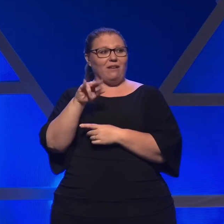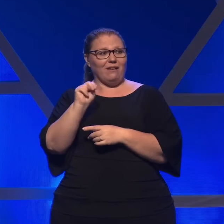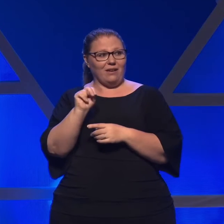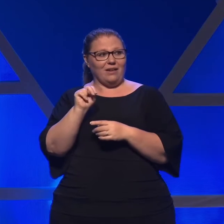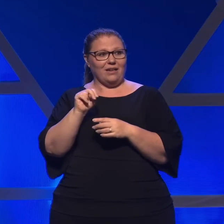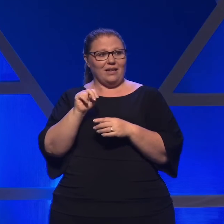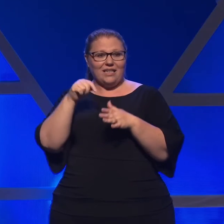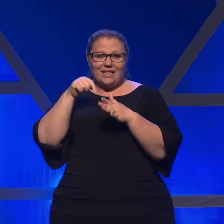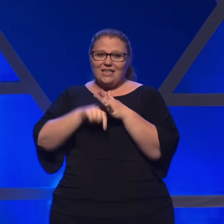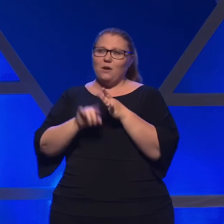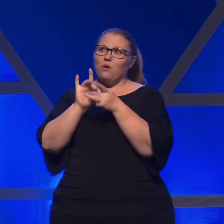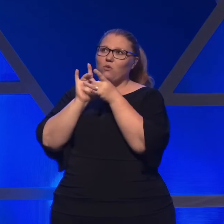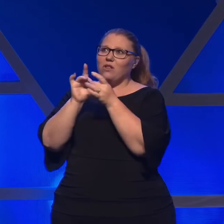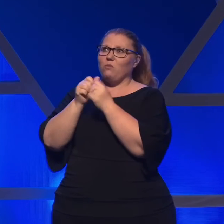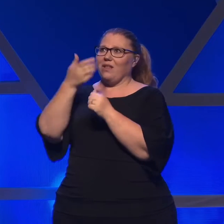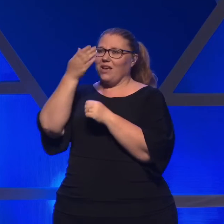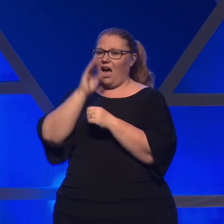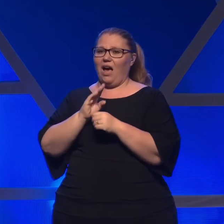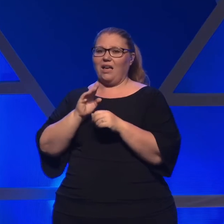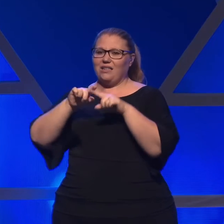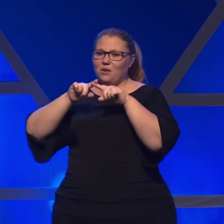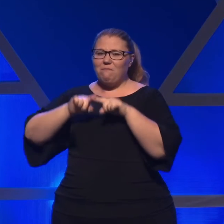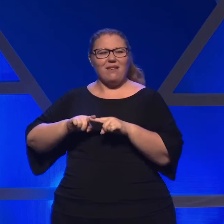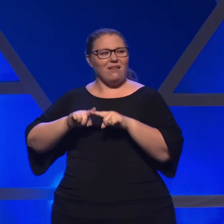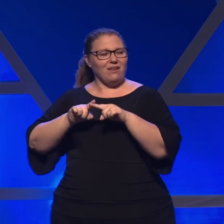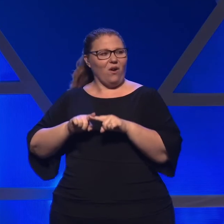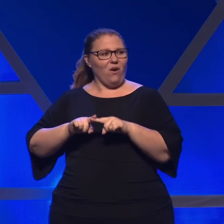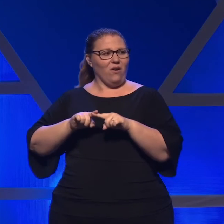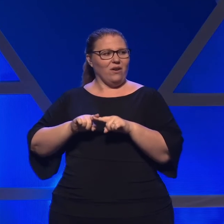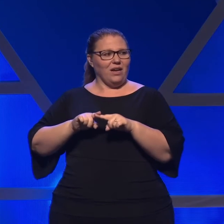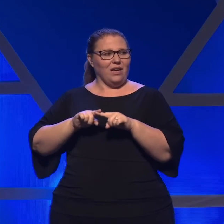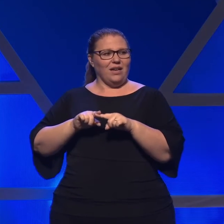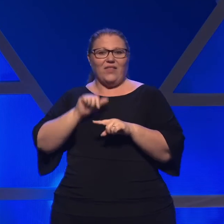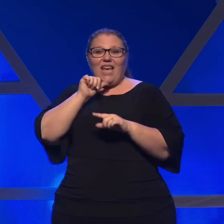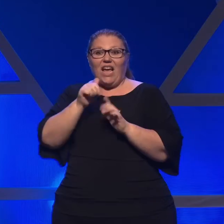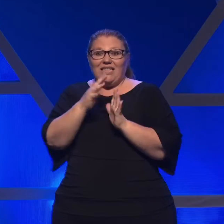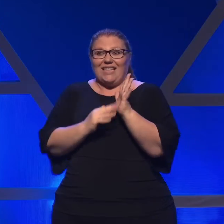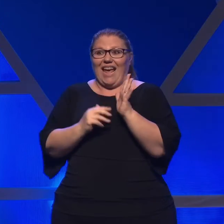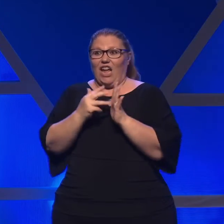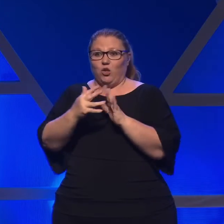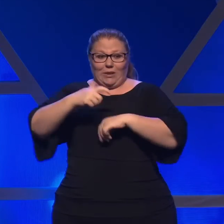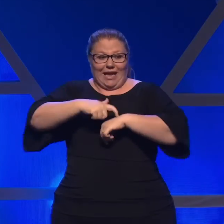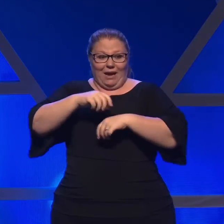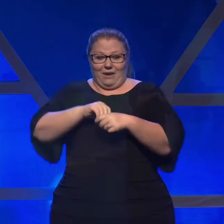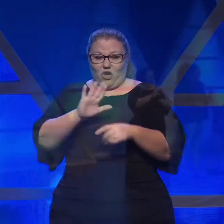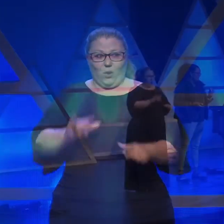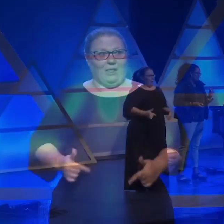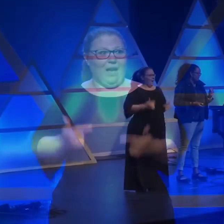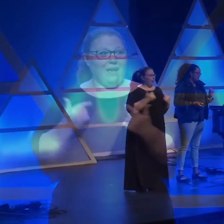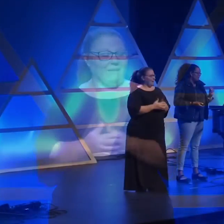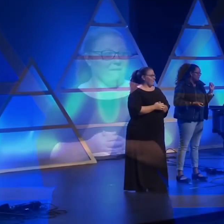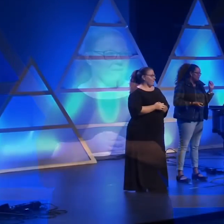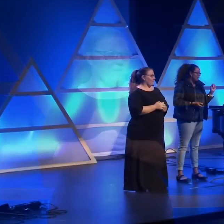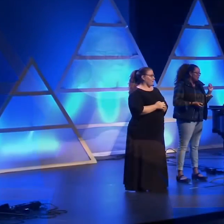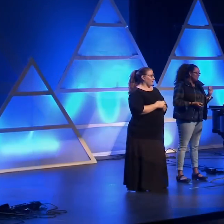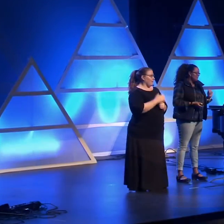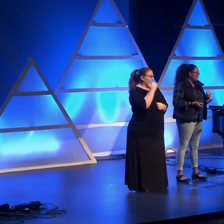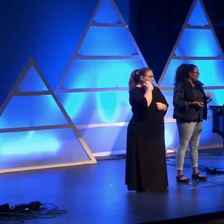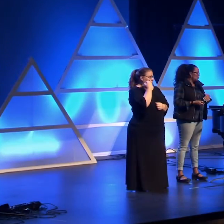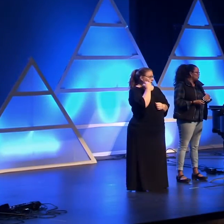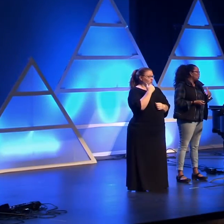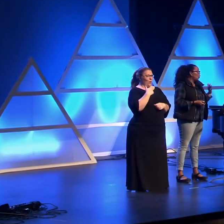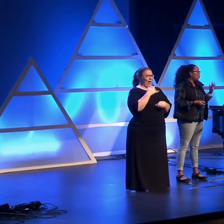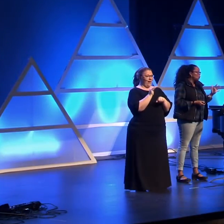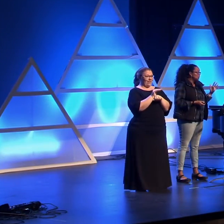relationship with God, to lean into the unscheduled margins of time in your life. If you have an